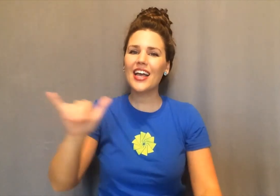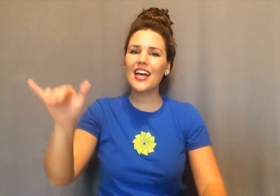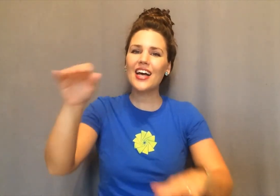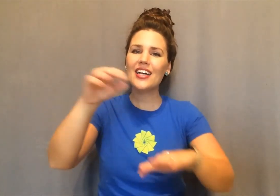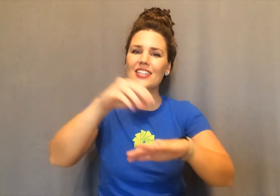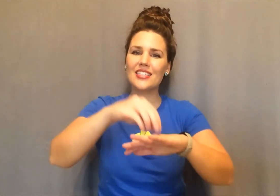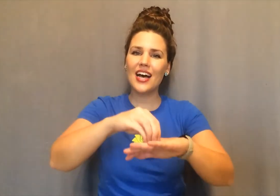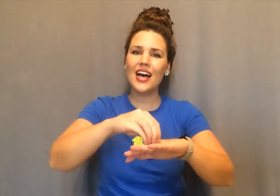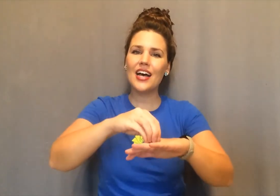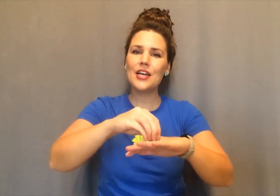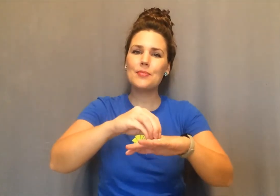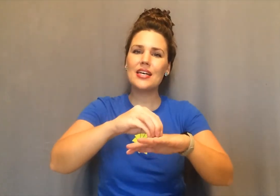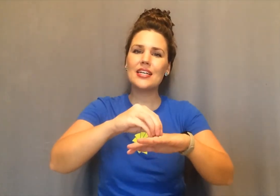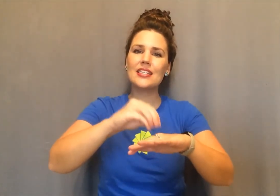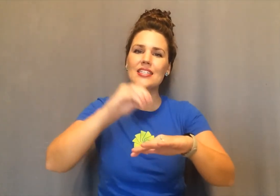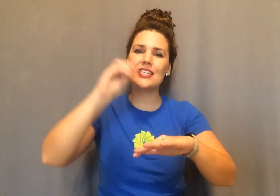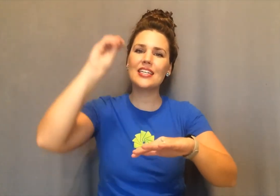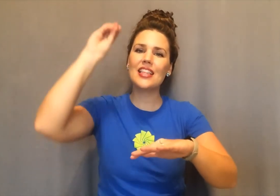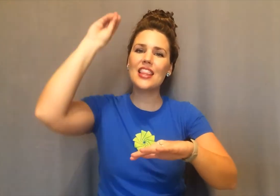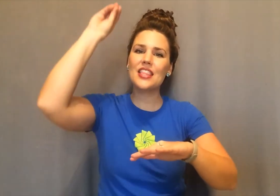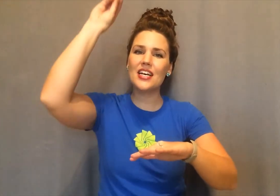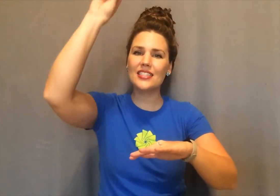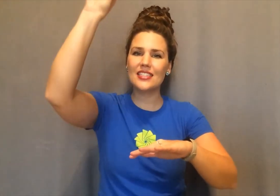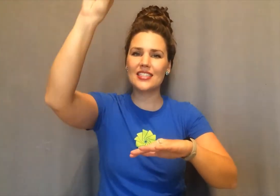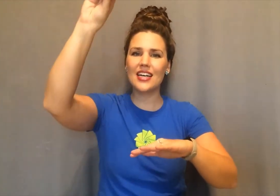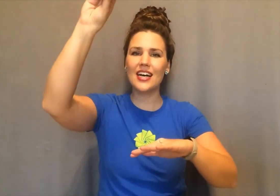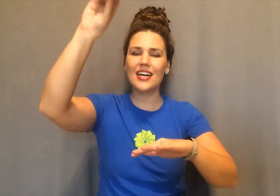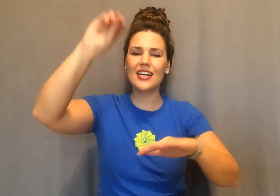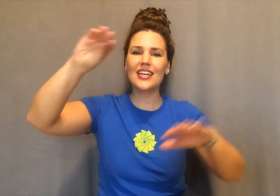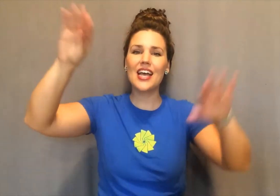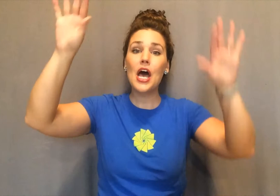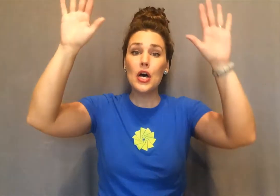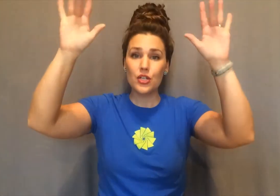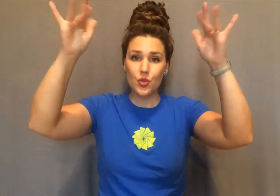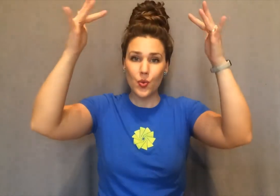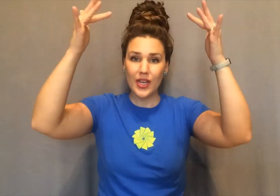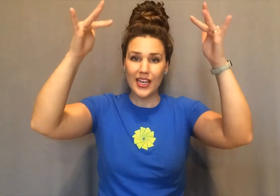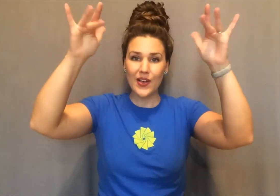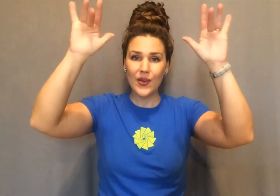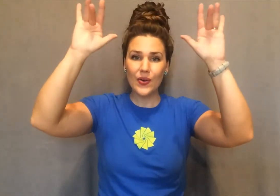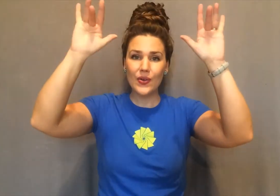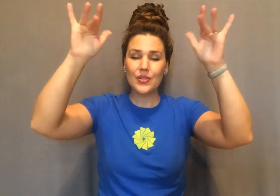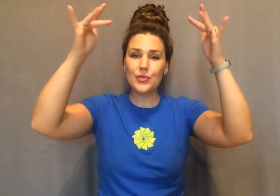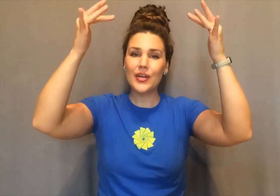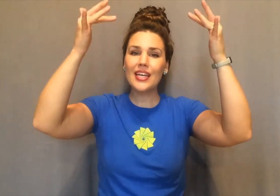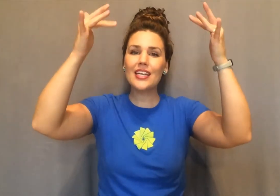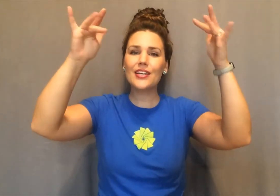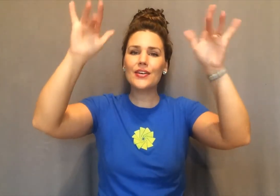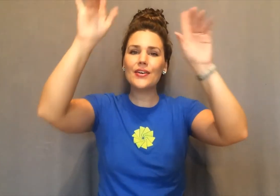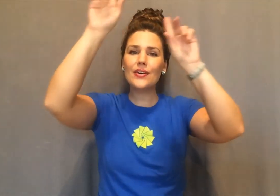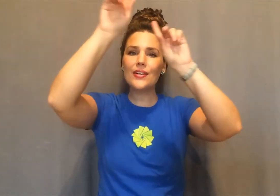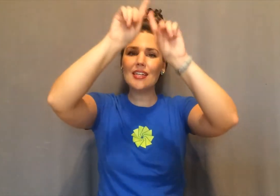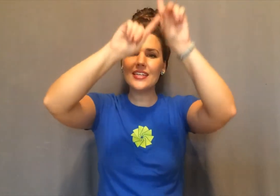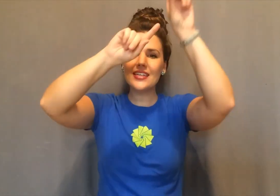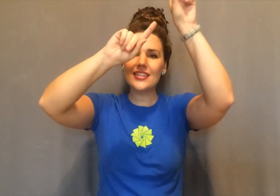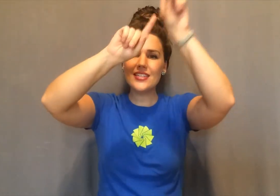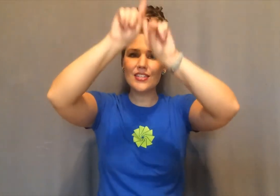a diamond in the sky. Twinkle, twinkle, little